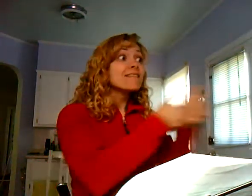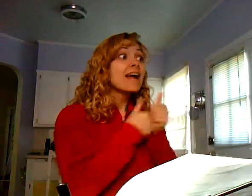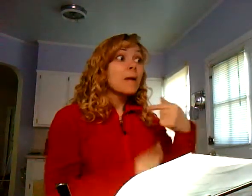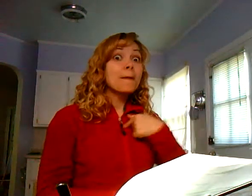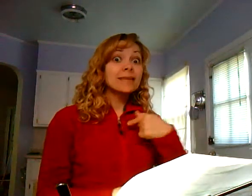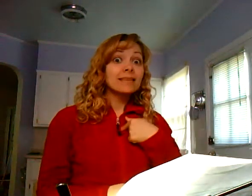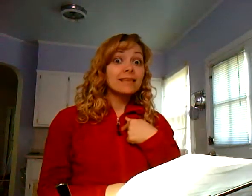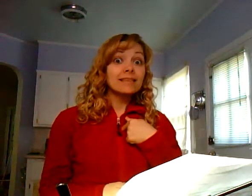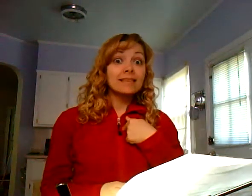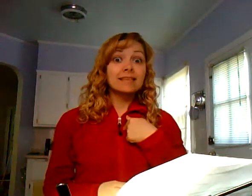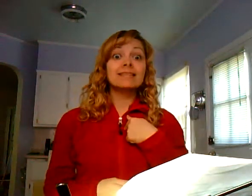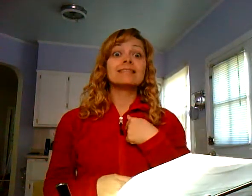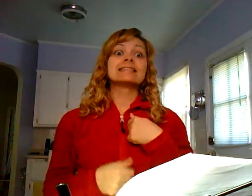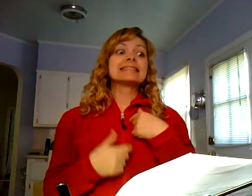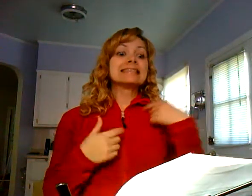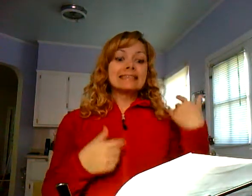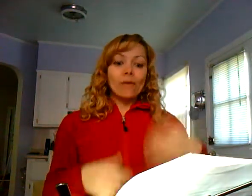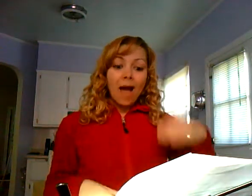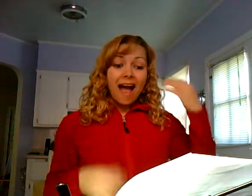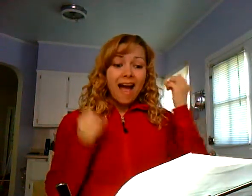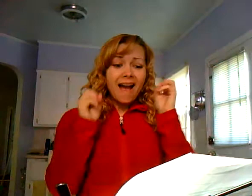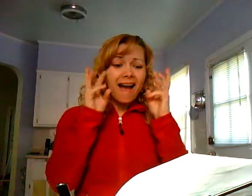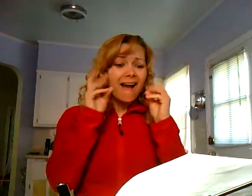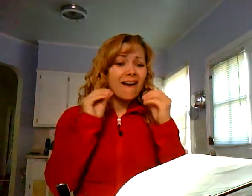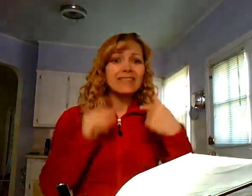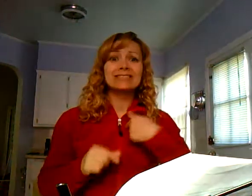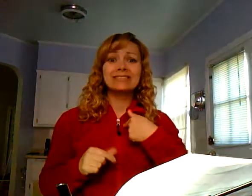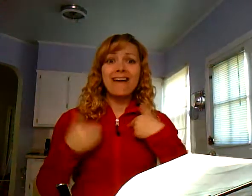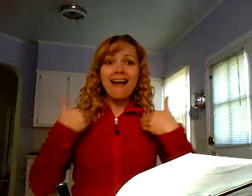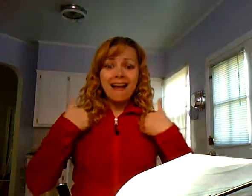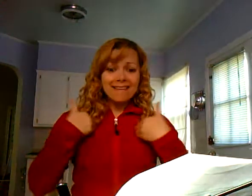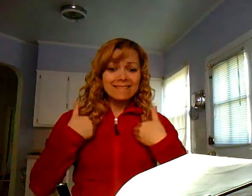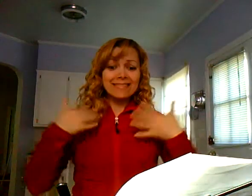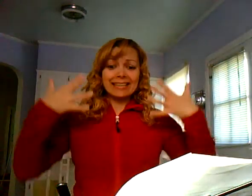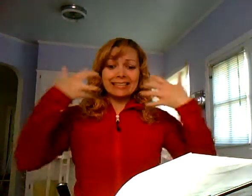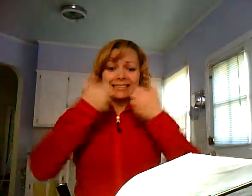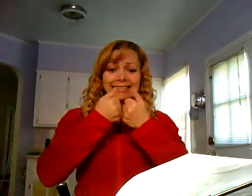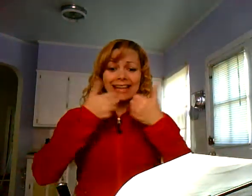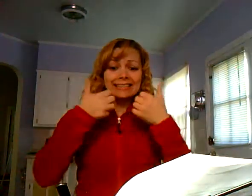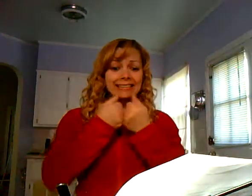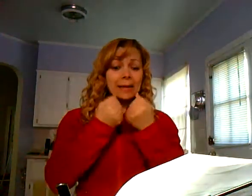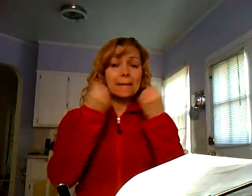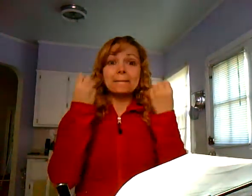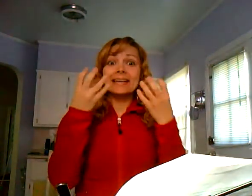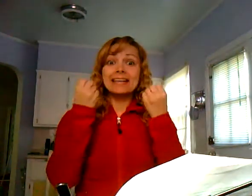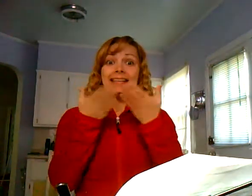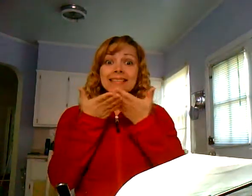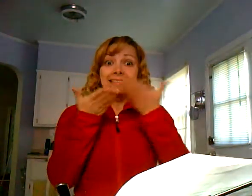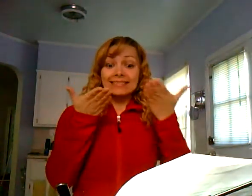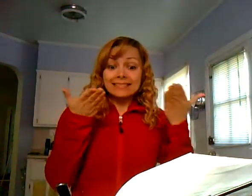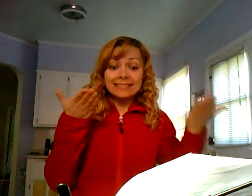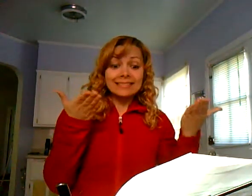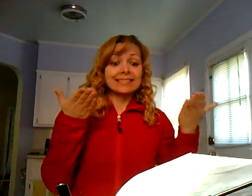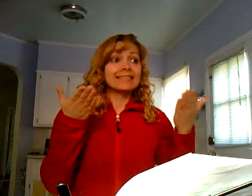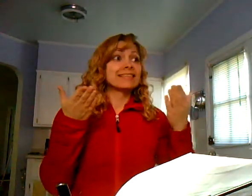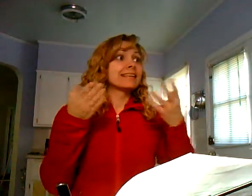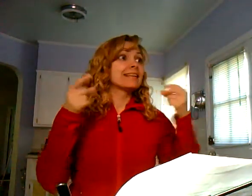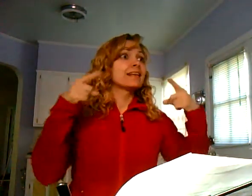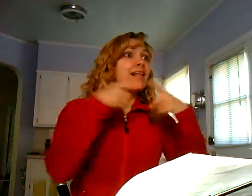remember, Jesus said, Follow me first. Wow. That means that I have some priorities here. My families can be